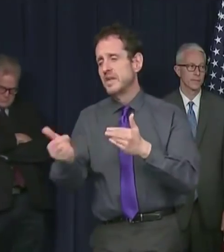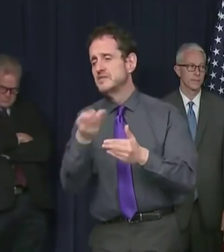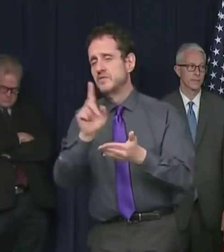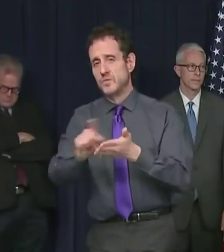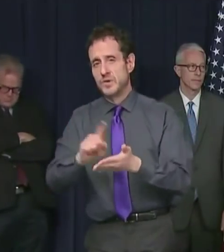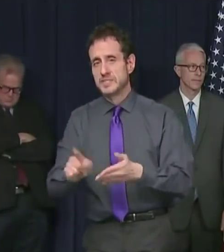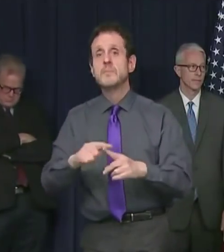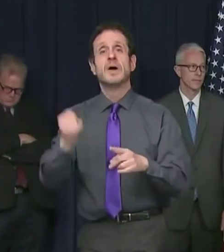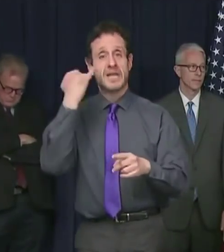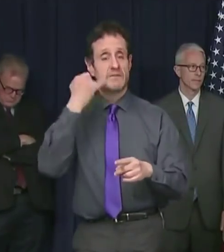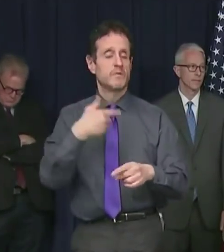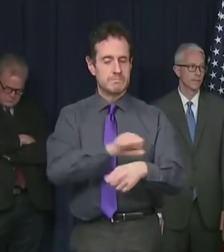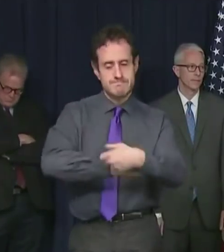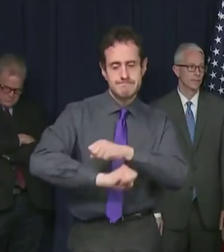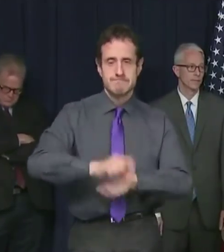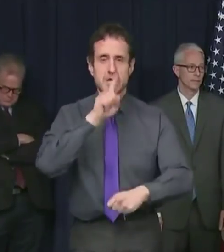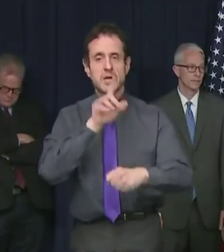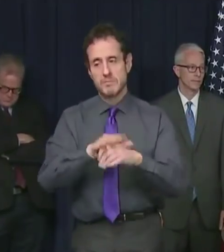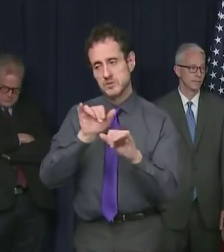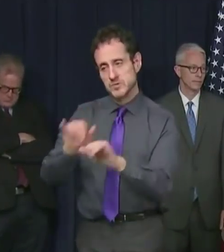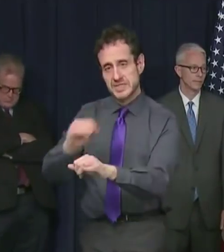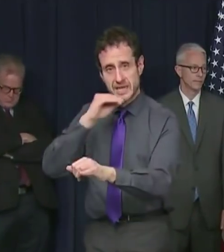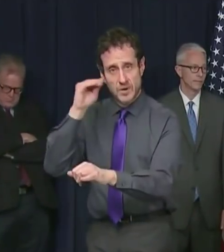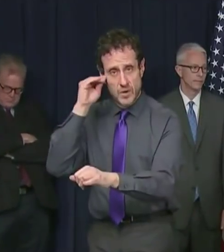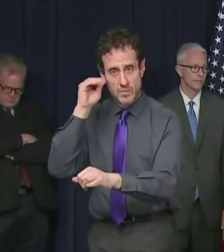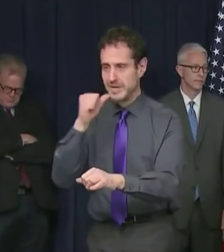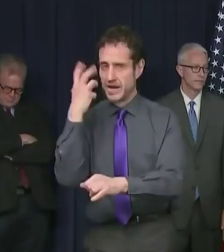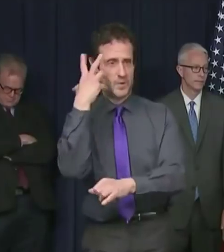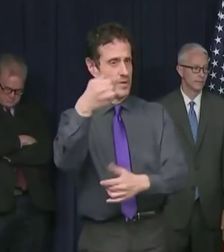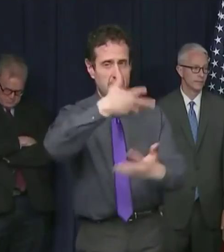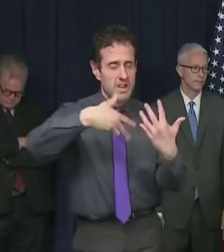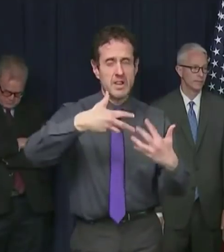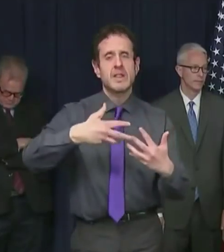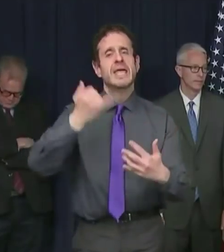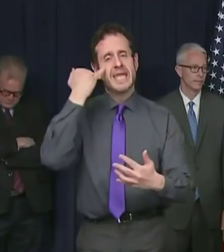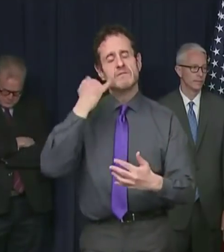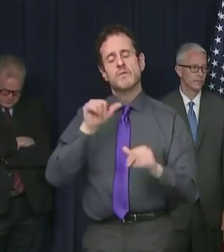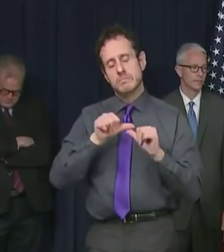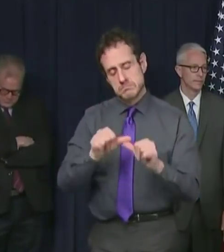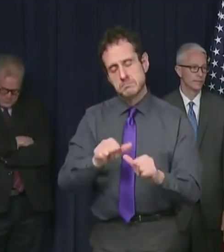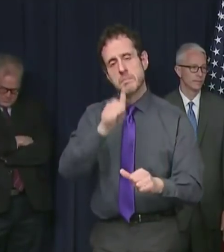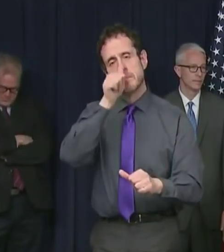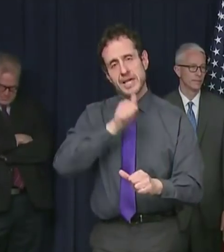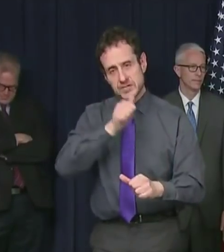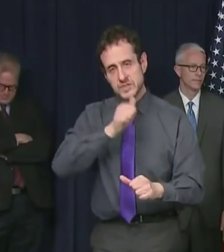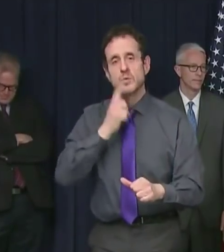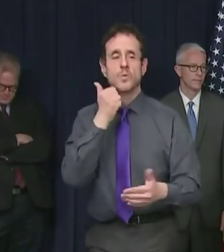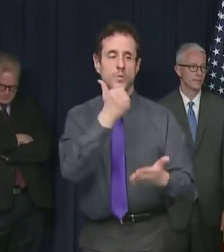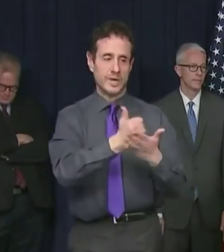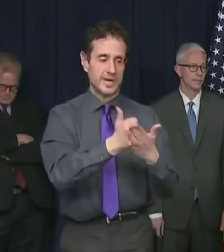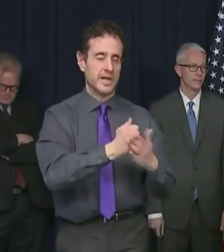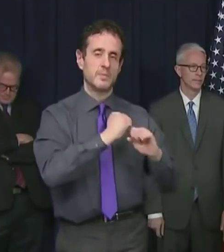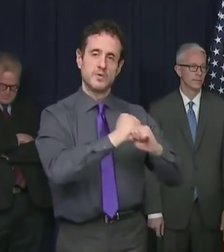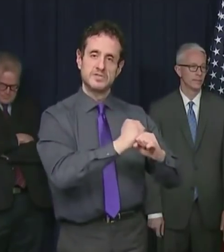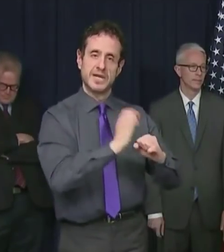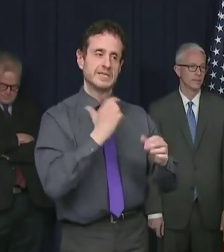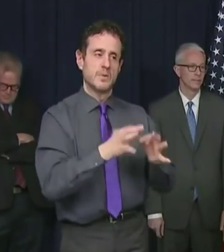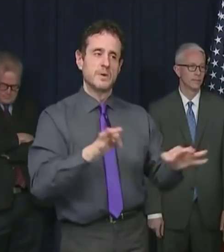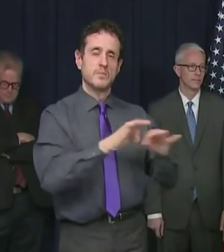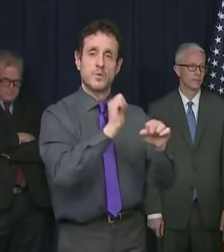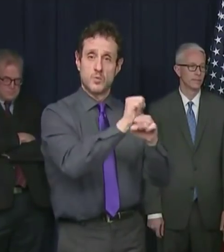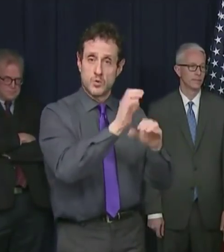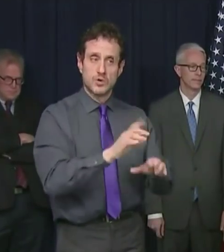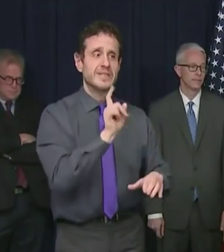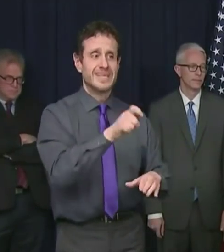real commitment to sheltering in place and a whole lot of patients, we can help protect our critical workers who need to use public